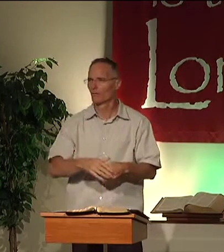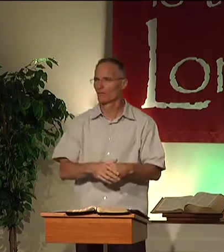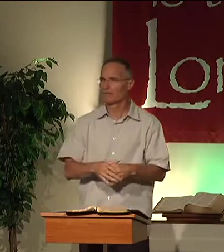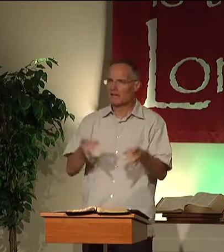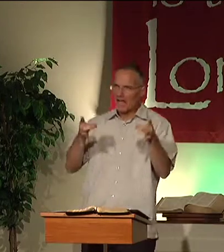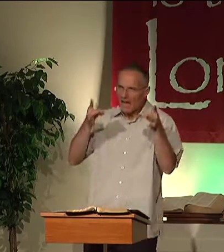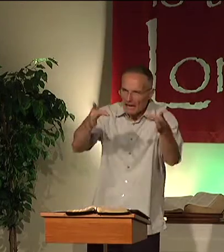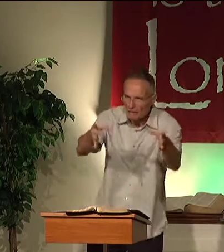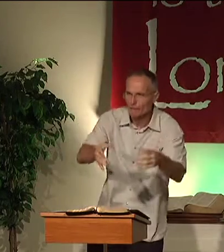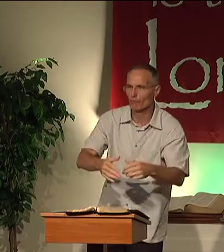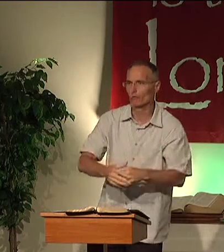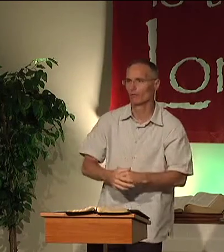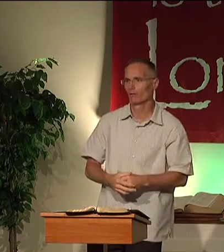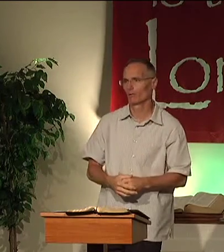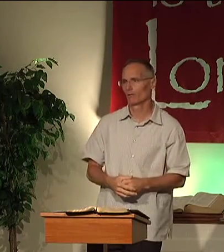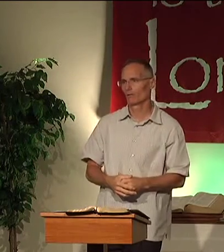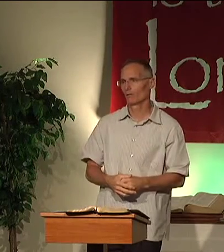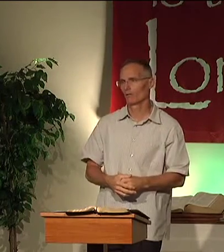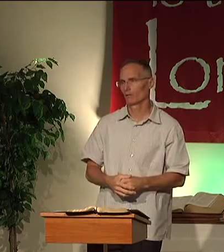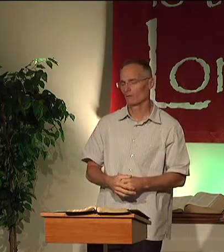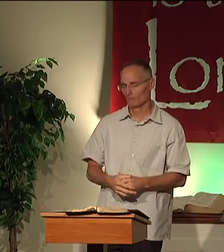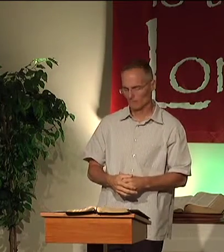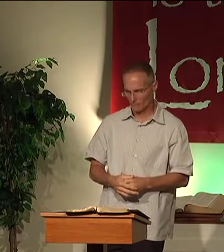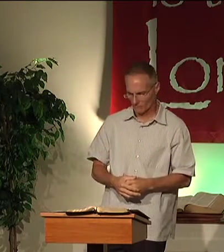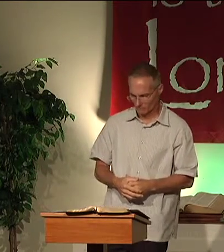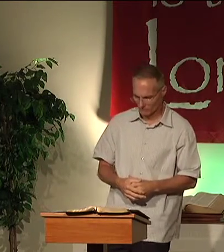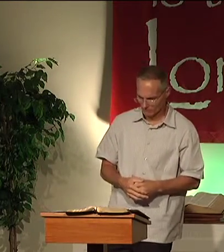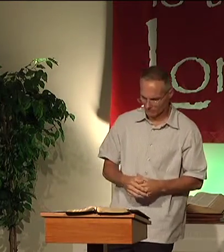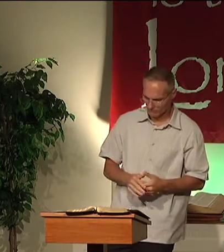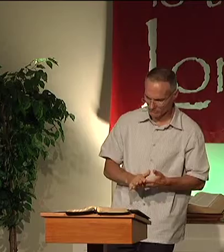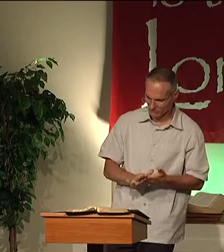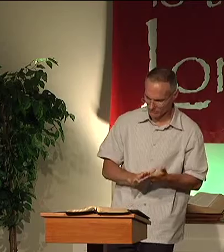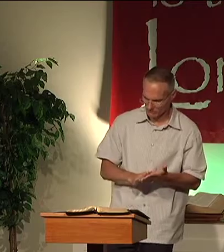You're judging. That's hatred. That's evil.